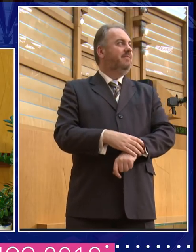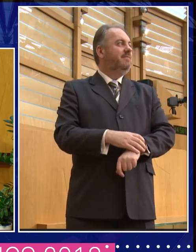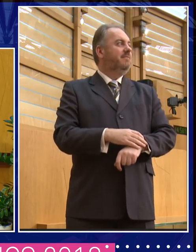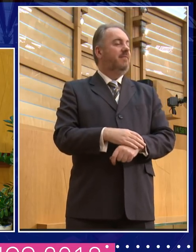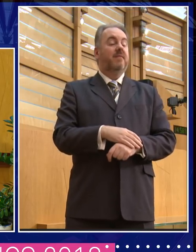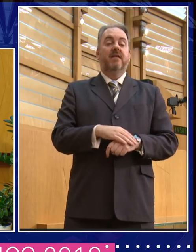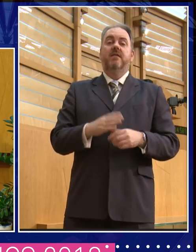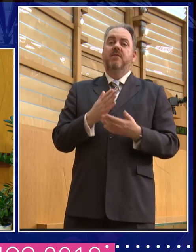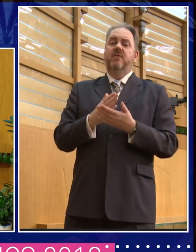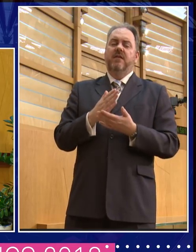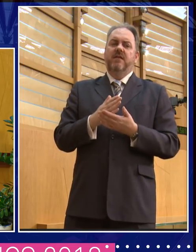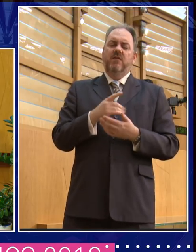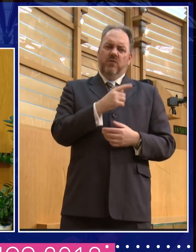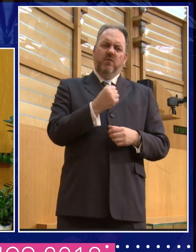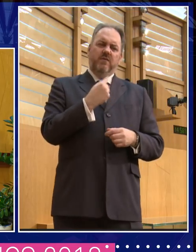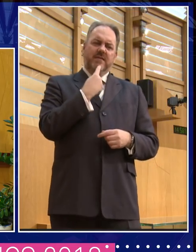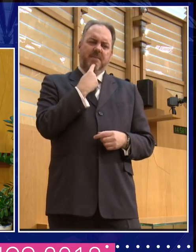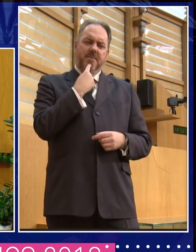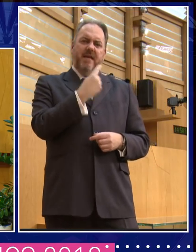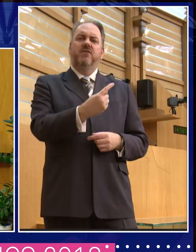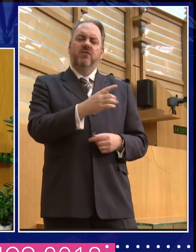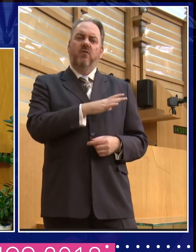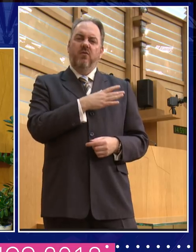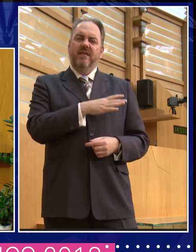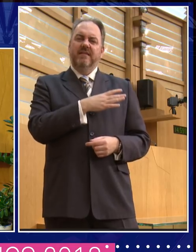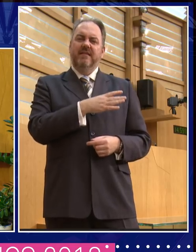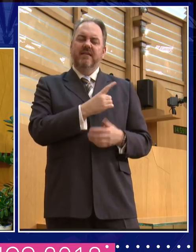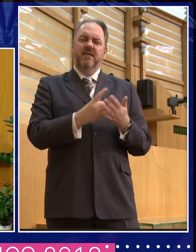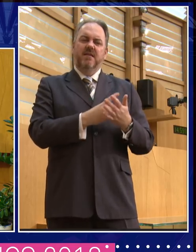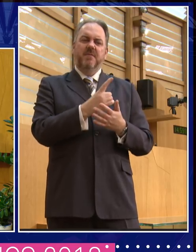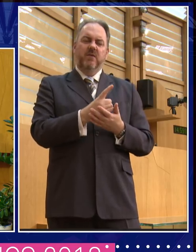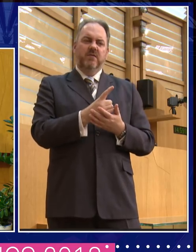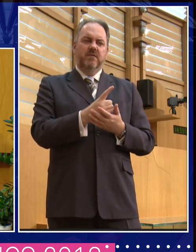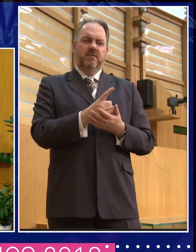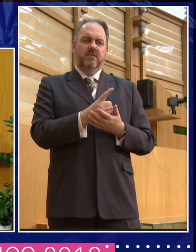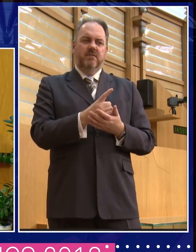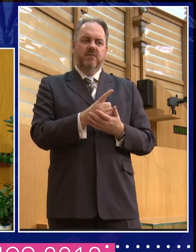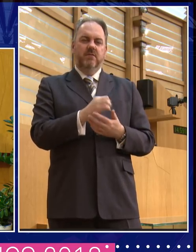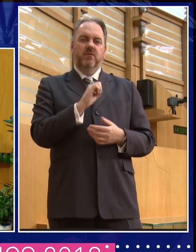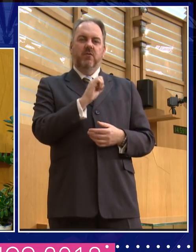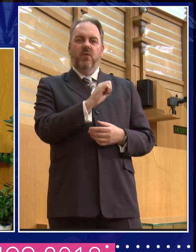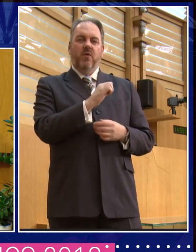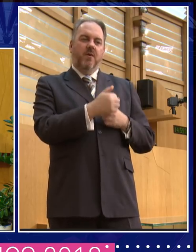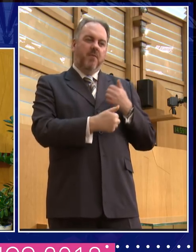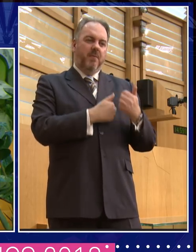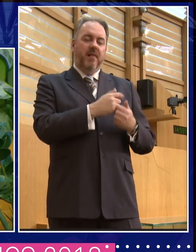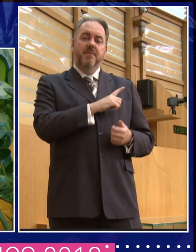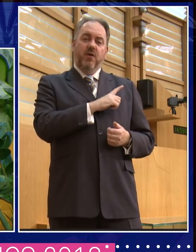subject, but a couple of points you made about, um, you said that your, your own popularity is because people like an expert. Um,